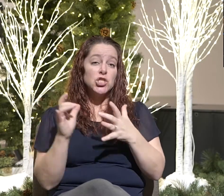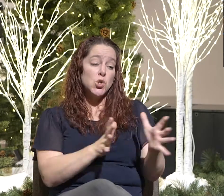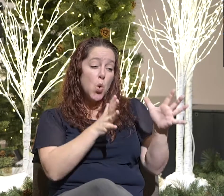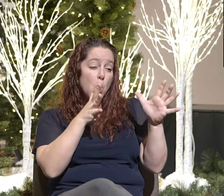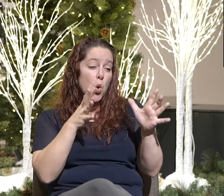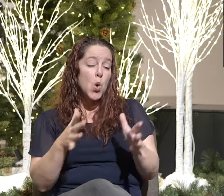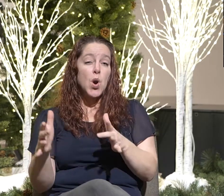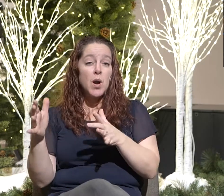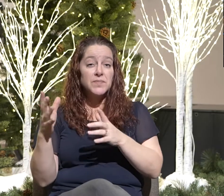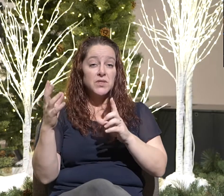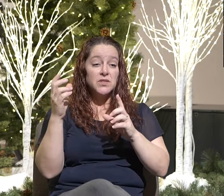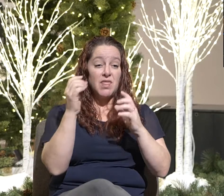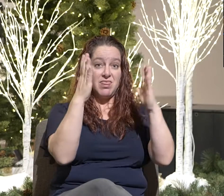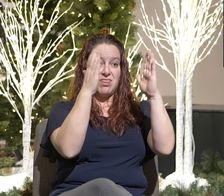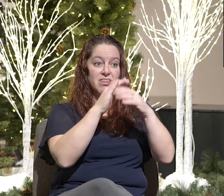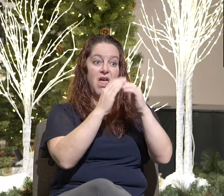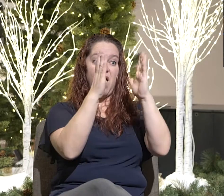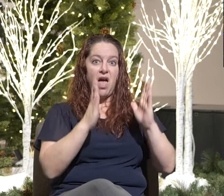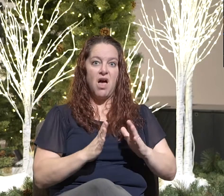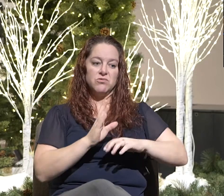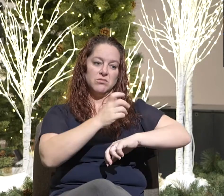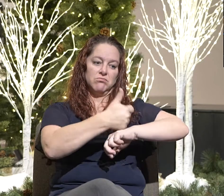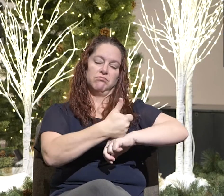in chaos because you know something's wrong,